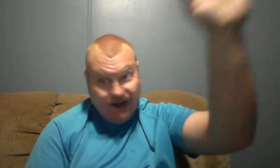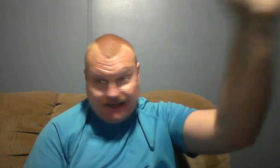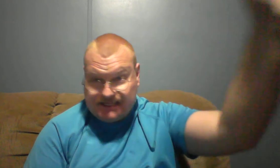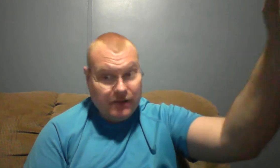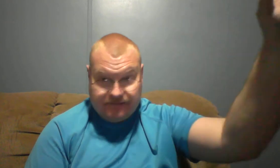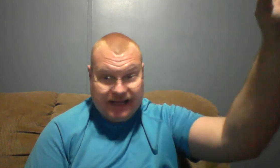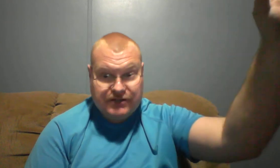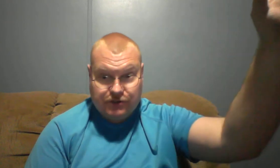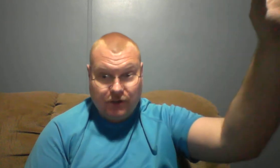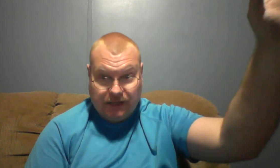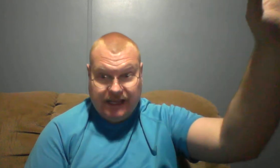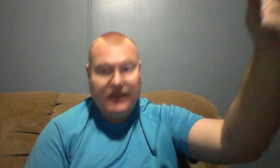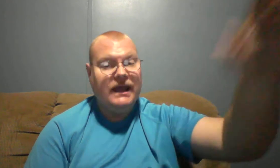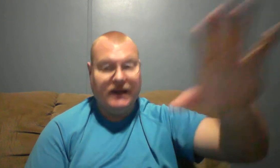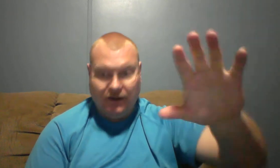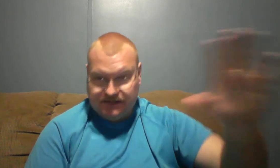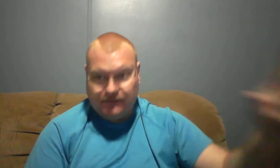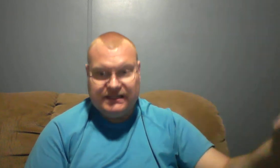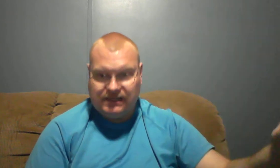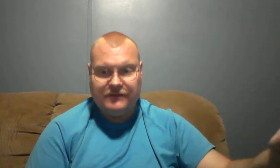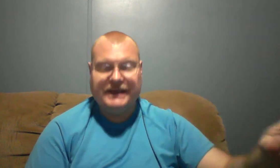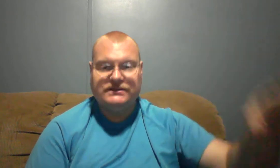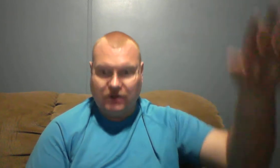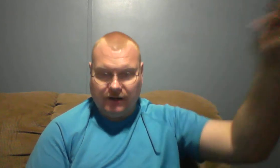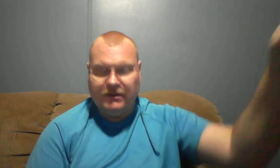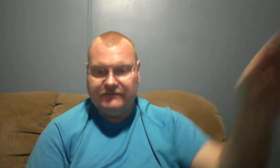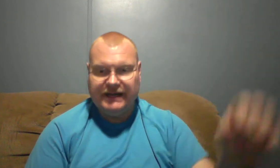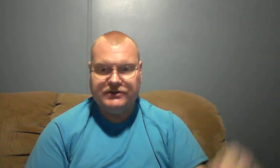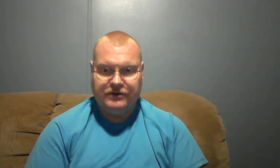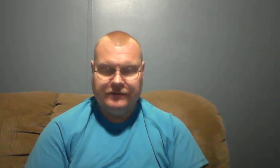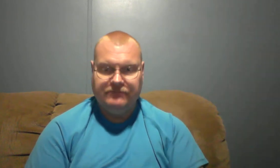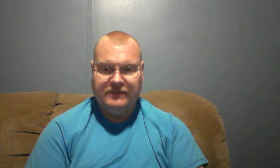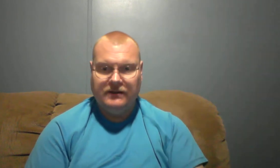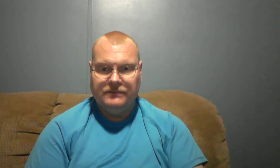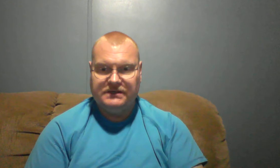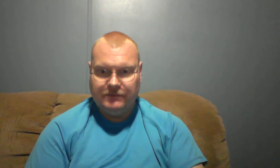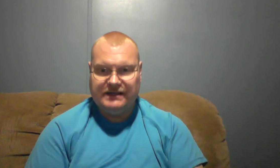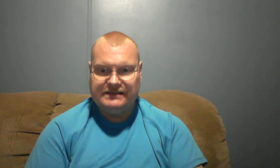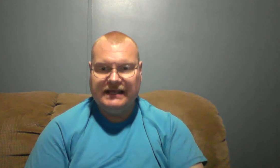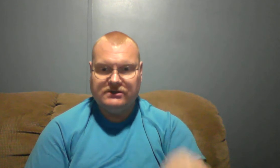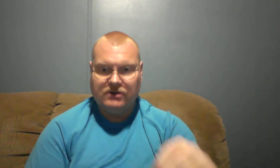is above nature okay and some of these other things are above nature but some of these things are